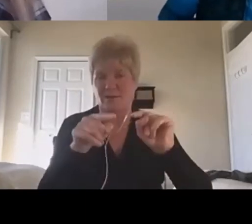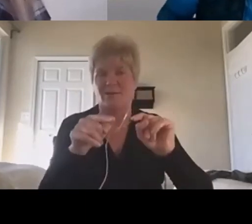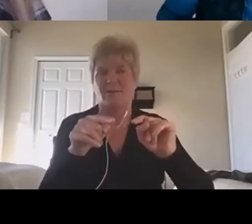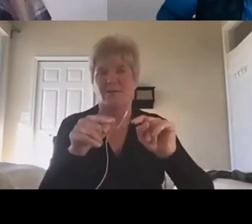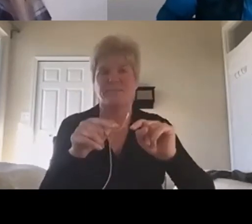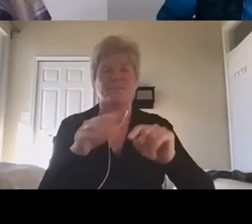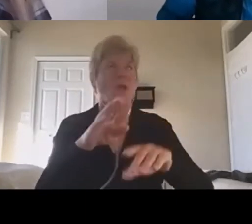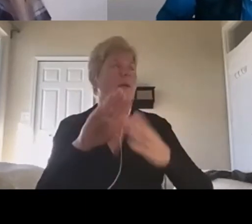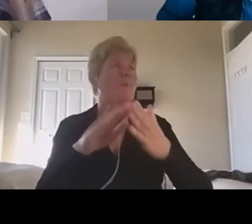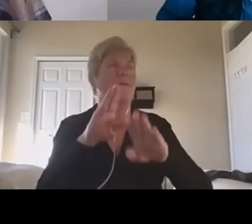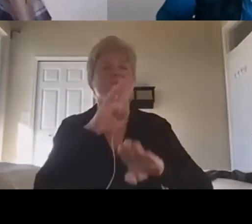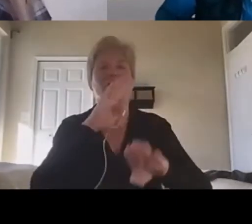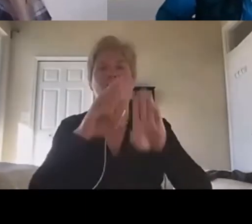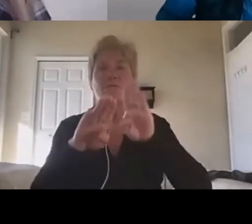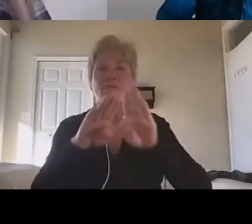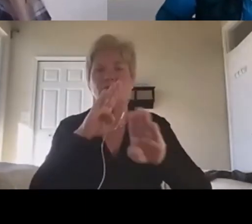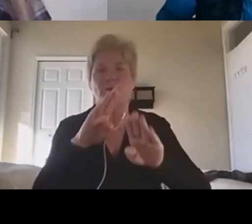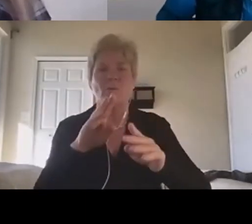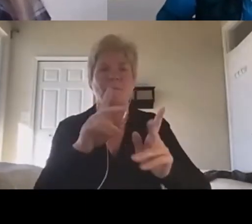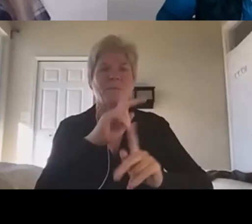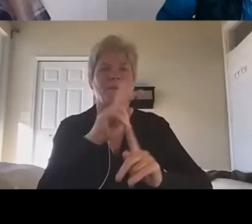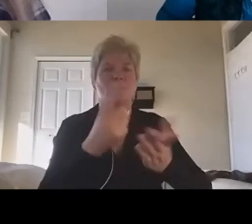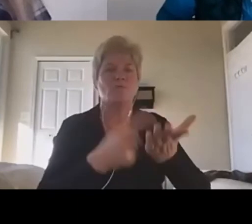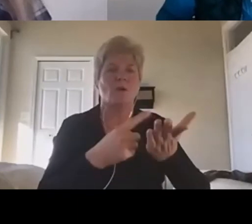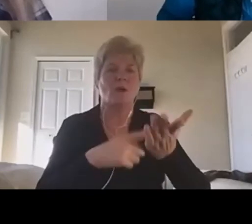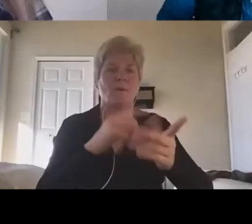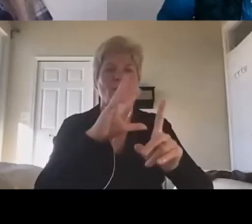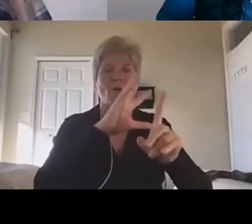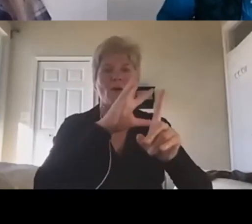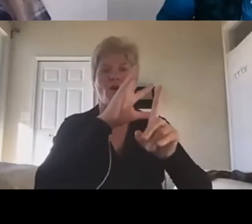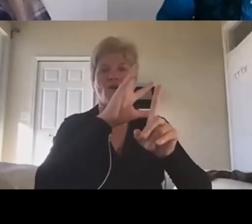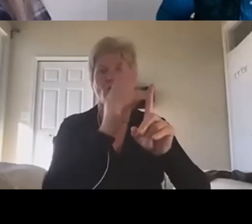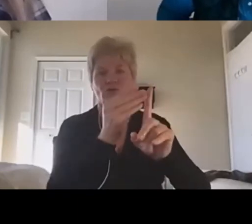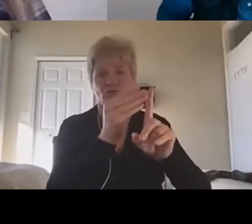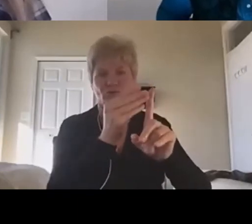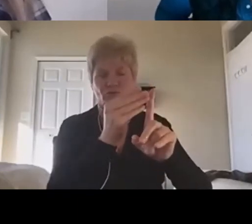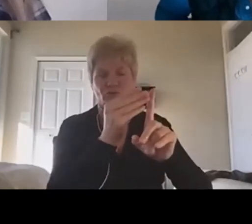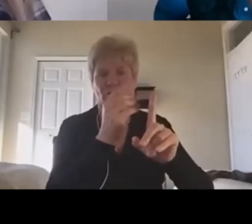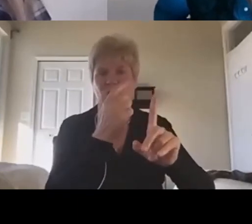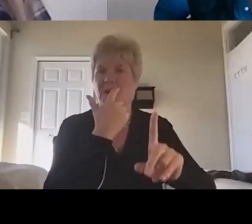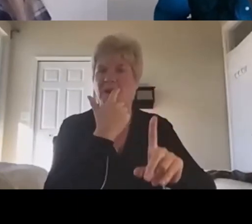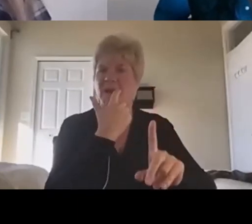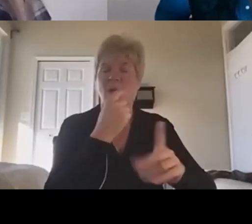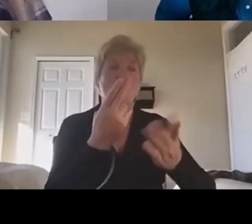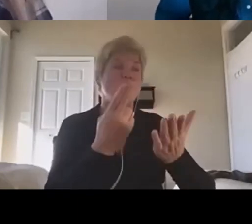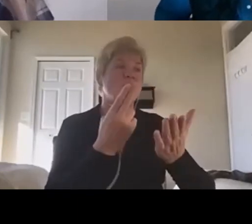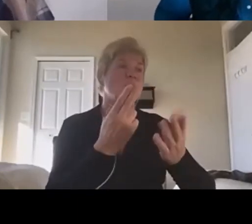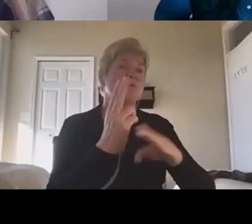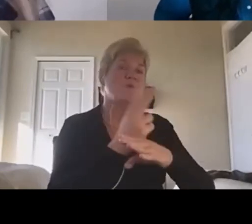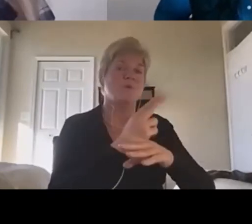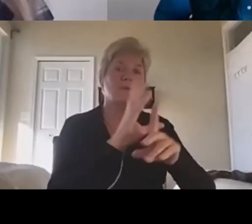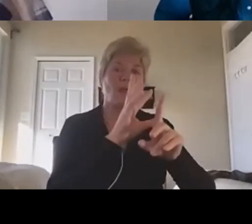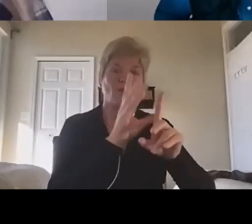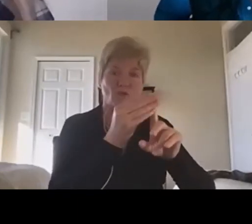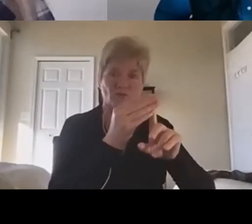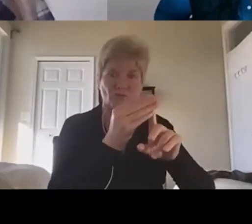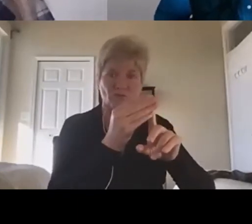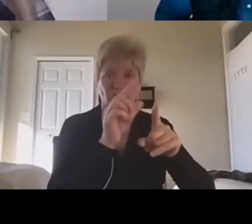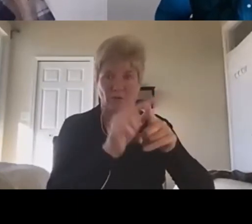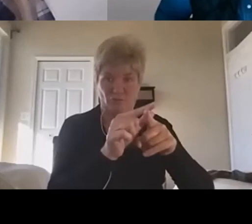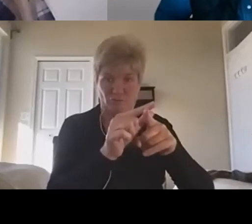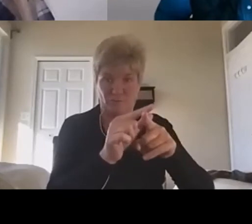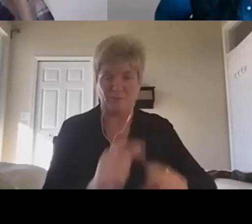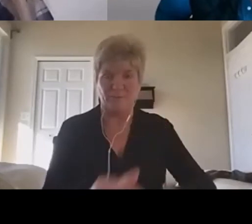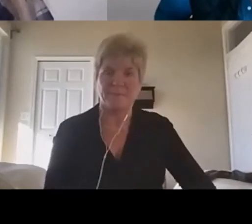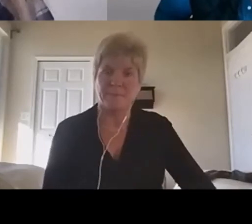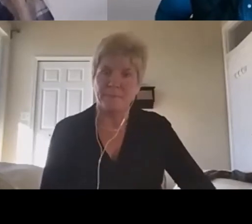people are talking about culture. Culture, when you hear someone talking about culture, it's a